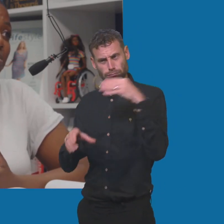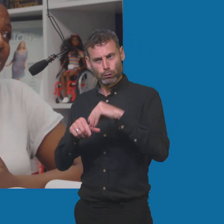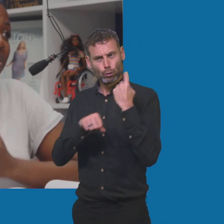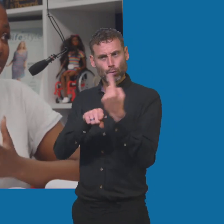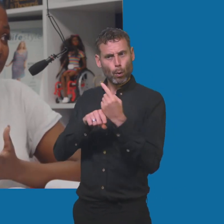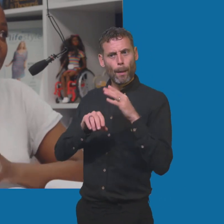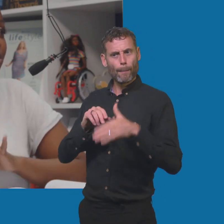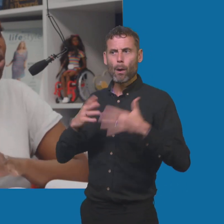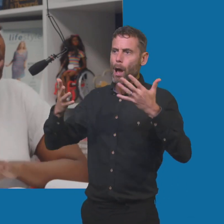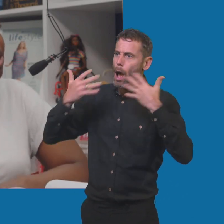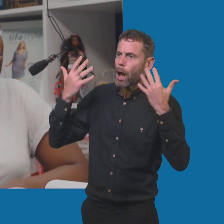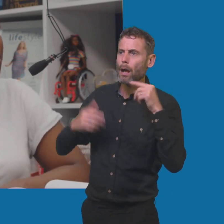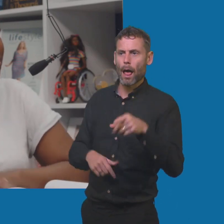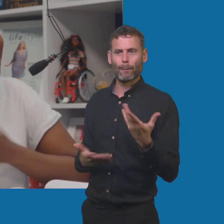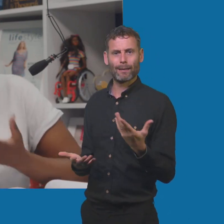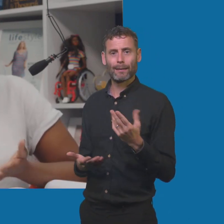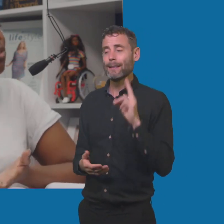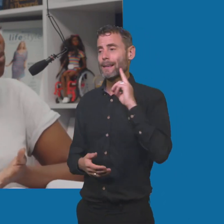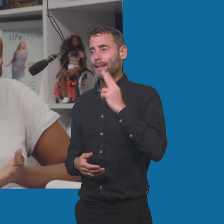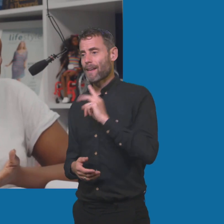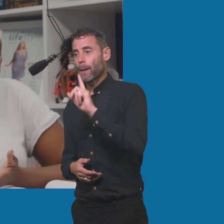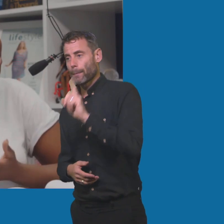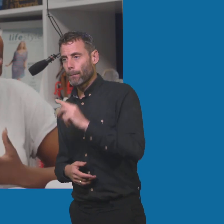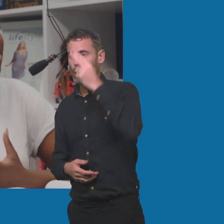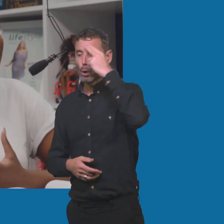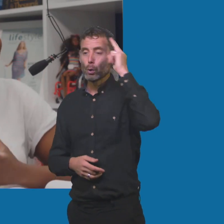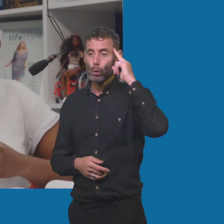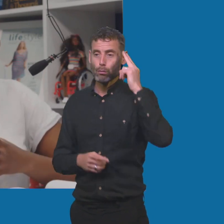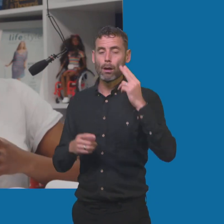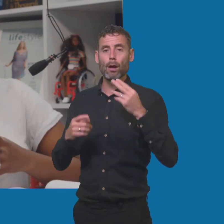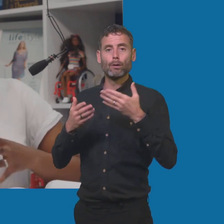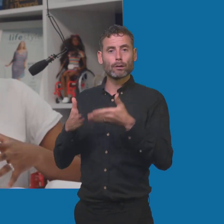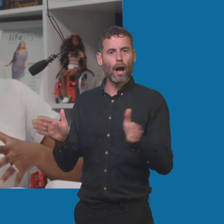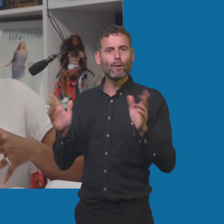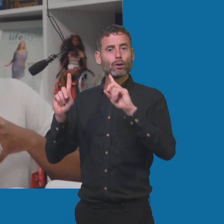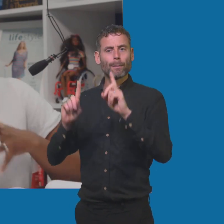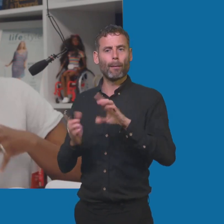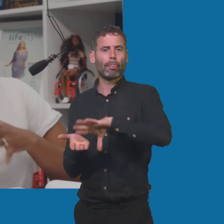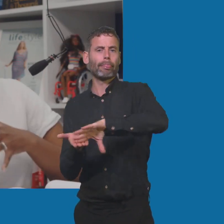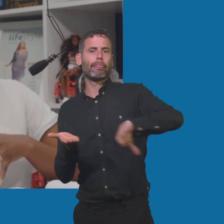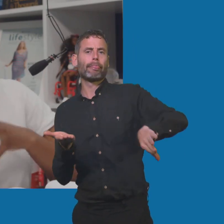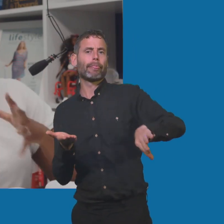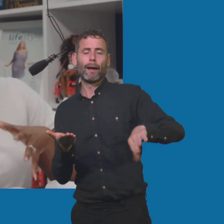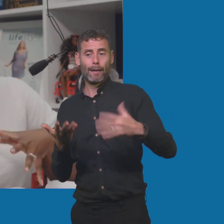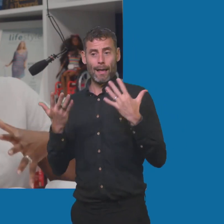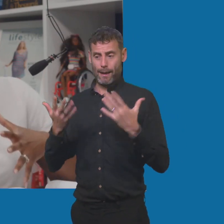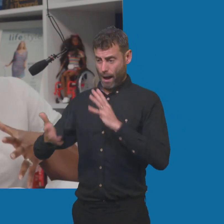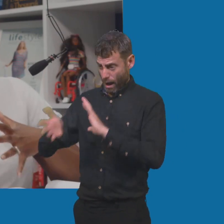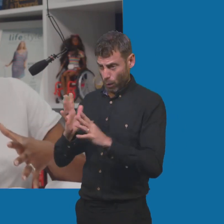people and deaf people and neurodivergent people have felt left out of conversation. So it's nice that there's actually, like, a space now to involve deaf